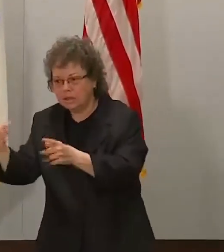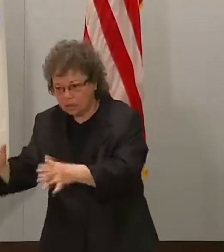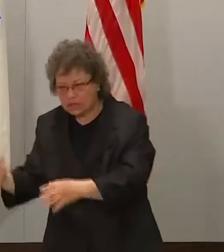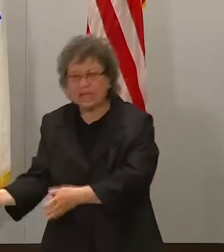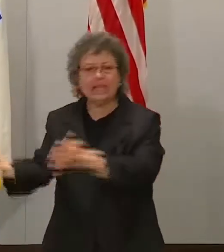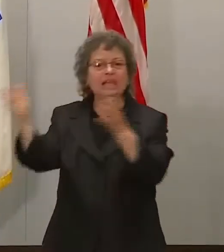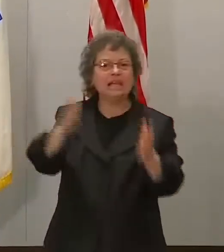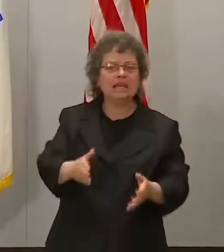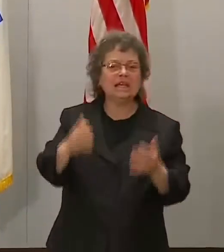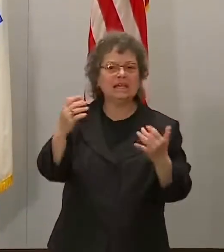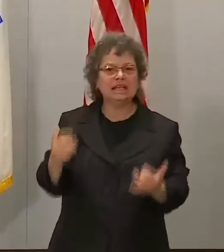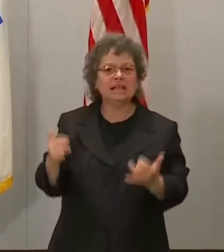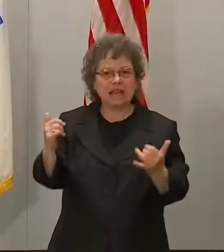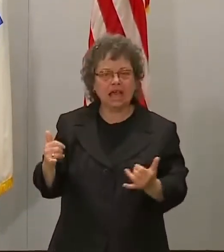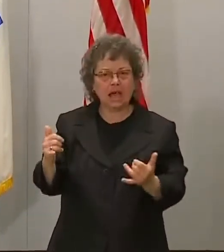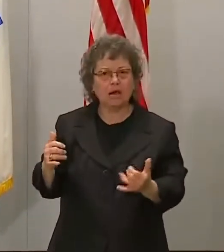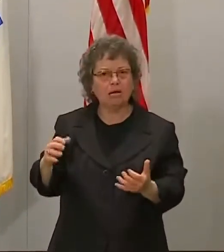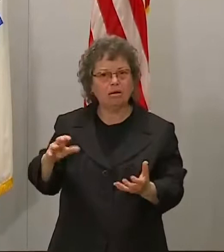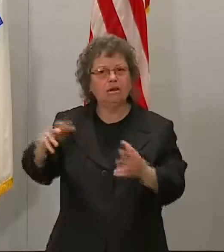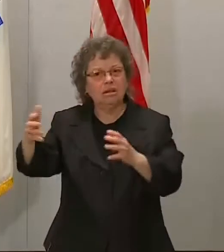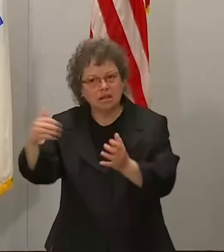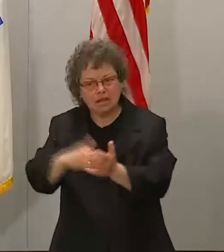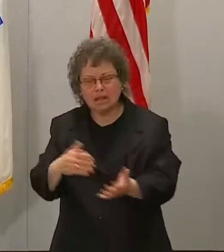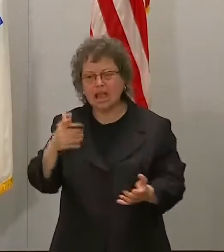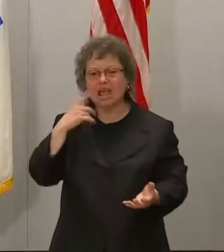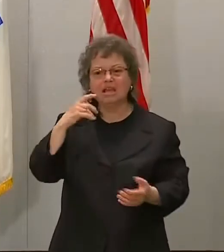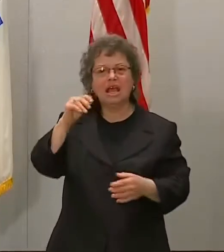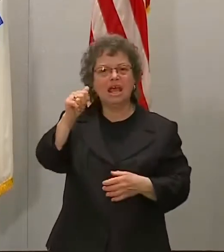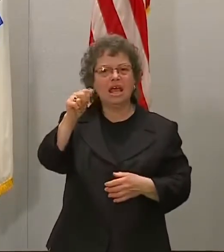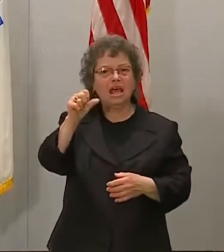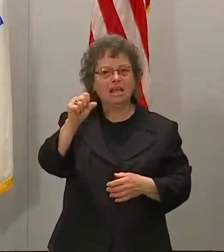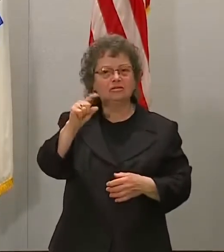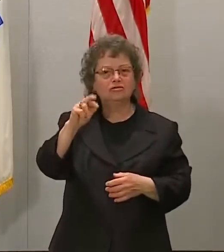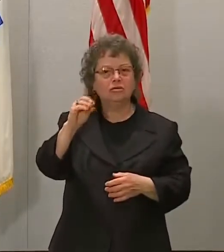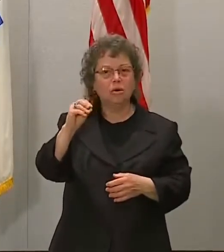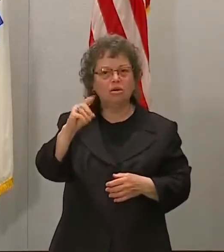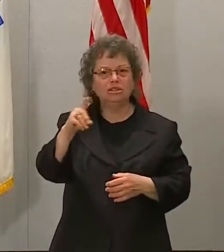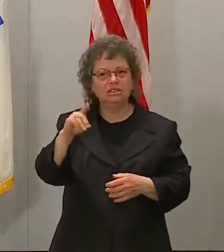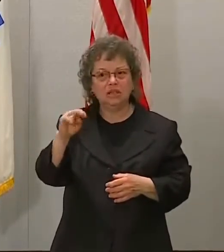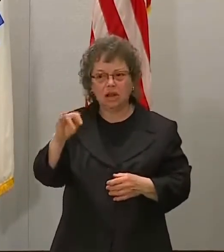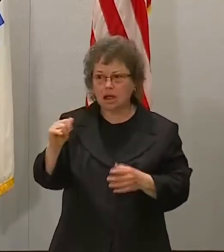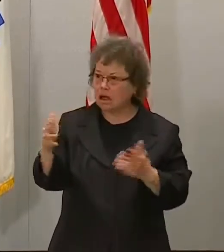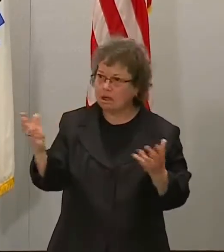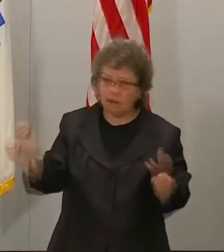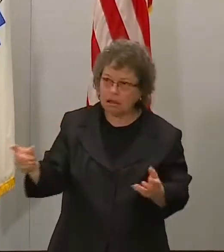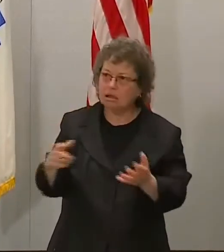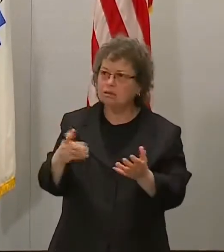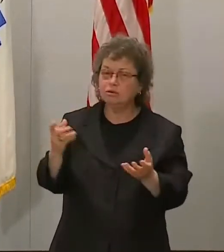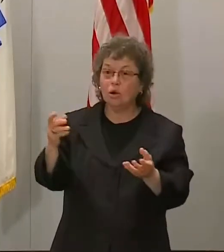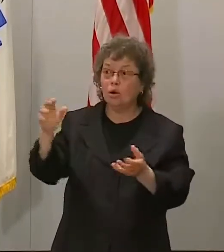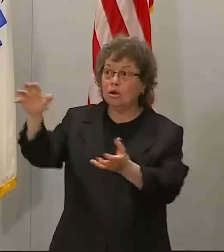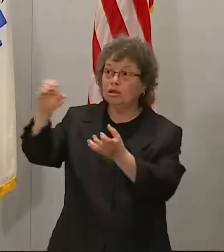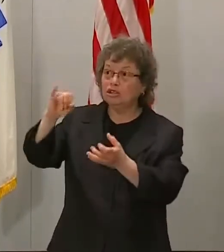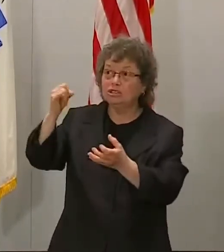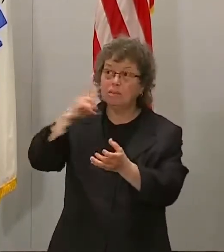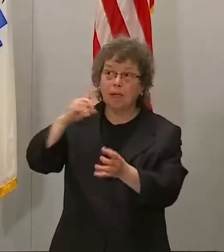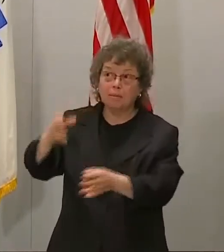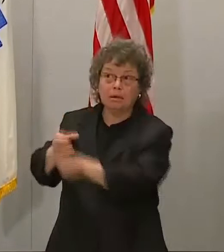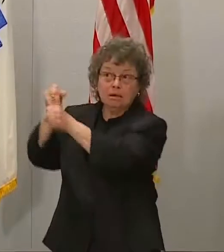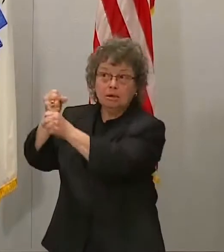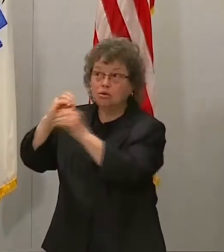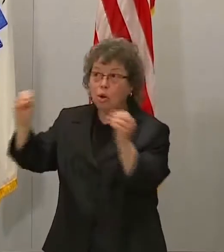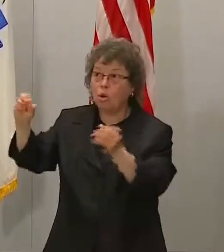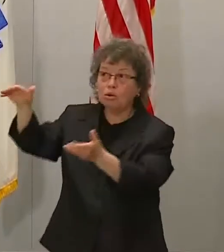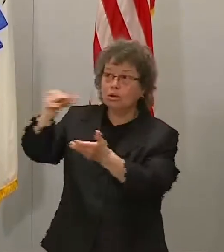about planning for the future, given the unpredictability of the blood and now also maybe no supply for a while? So, first of